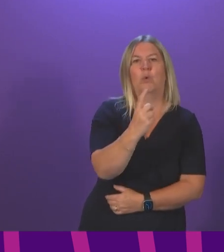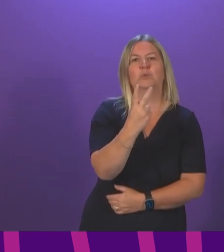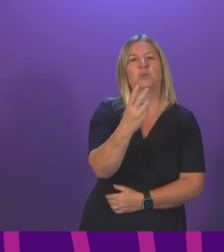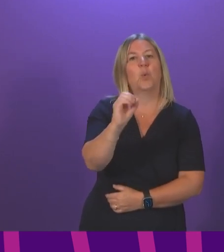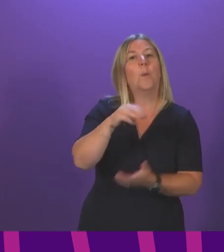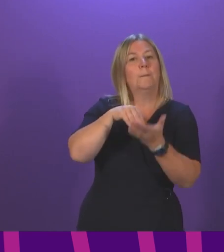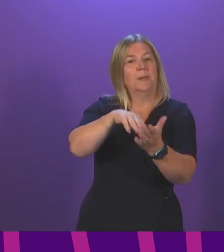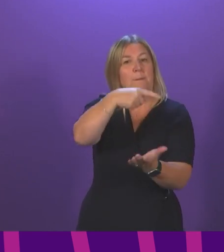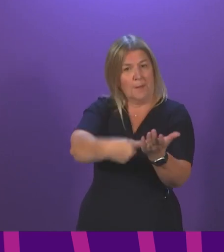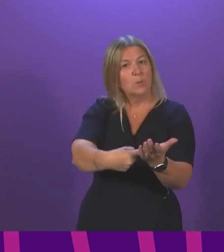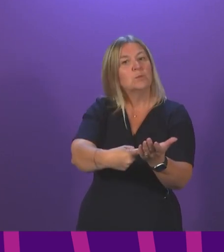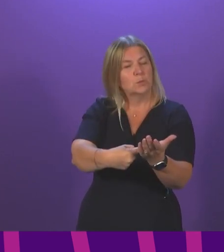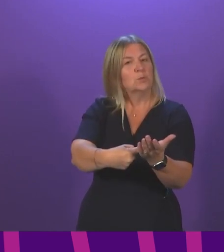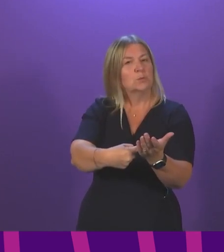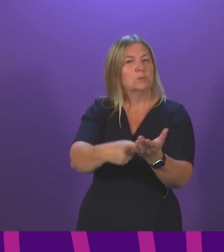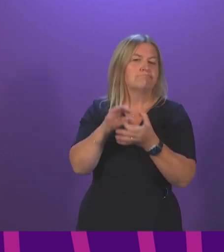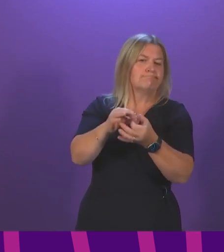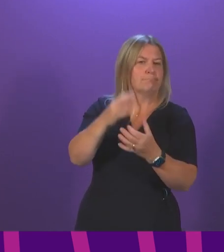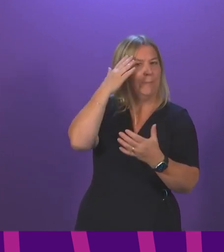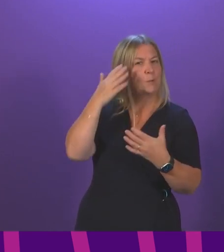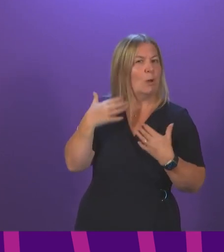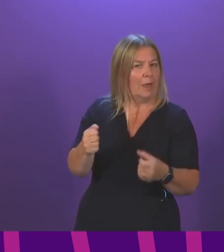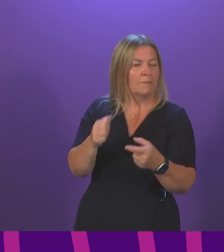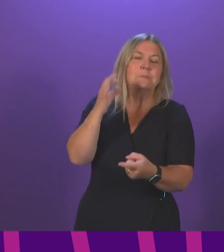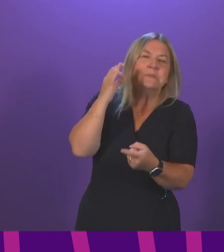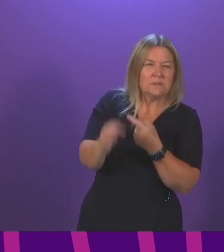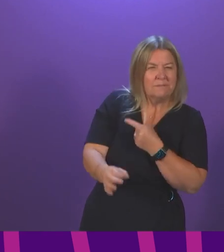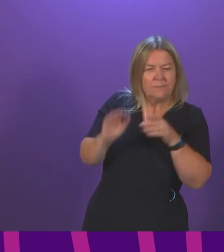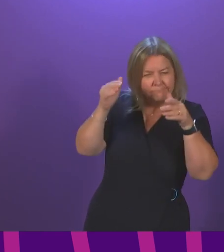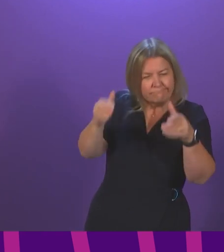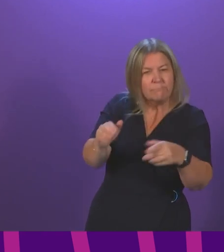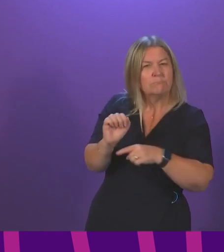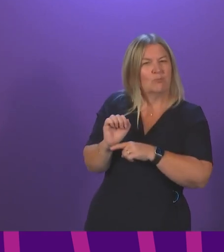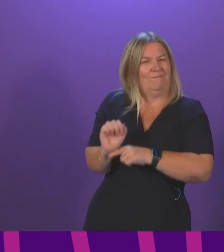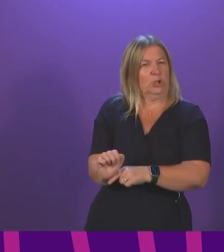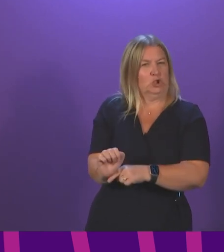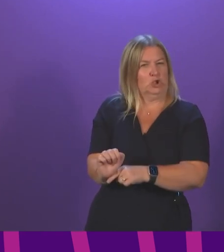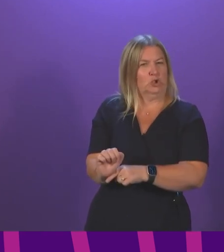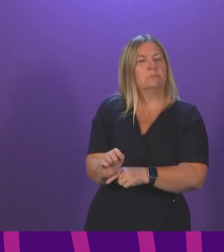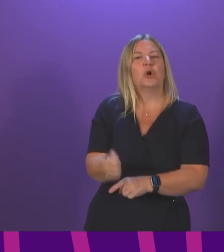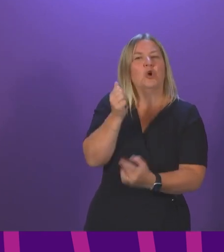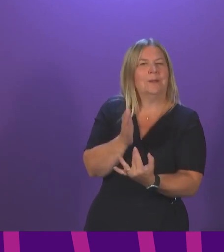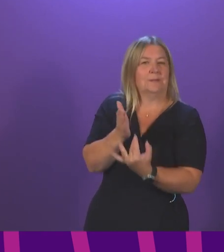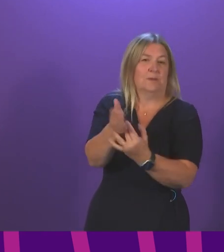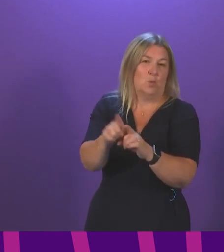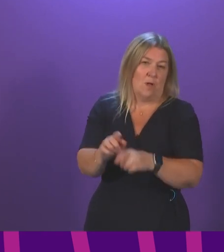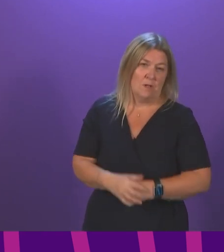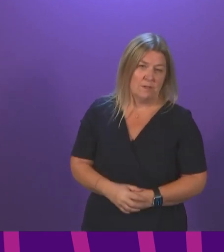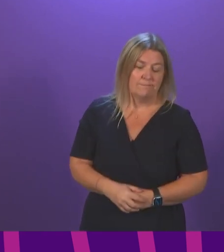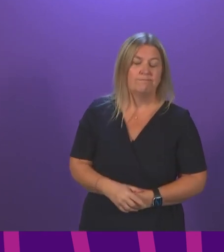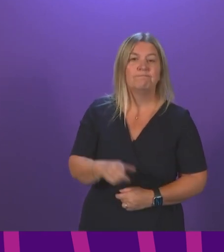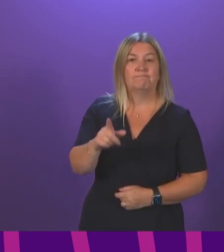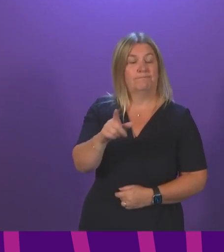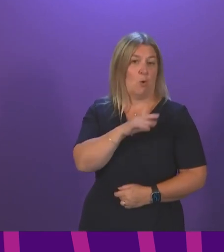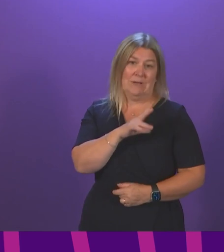into mental health with a particular focus on prevention and early intervention. We're already funding